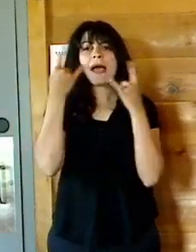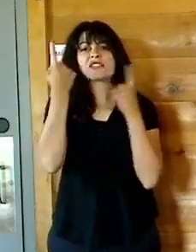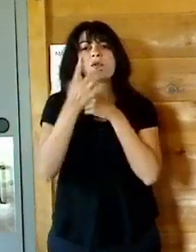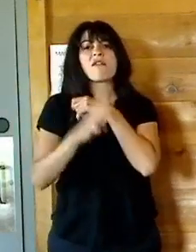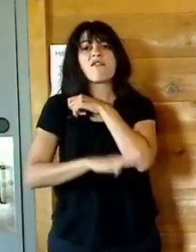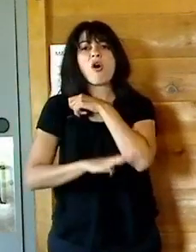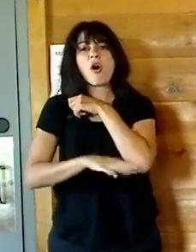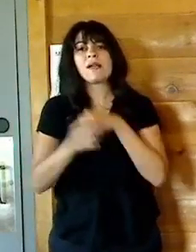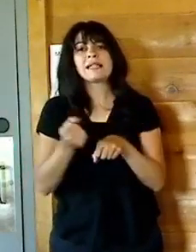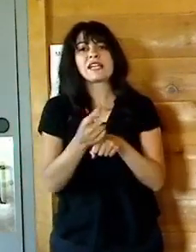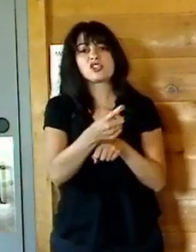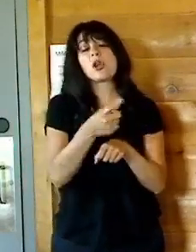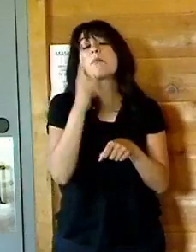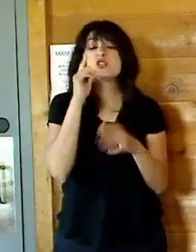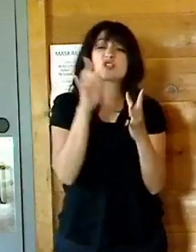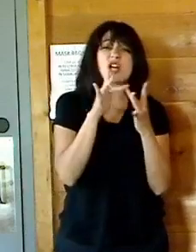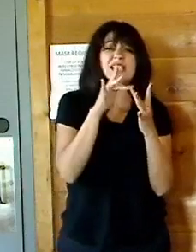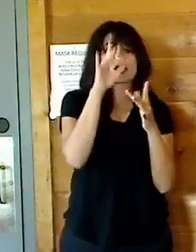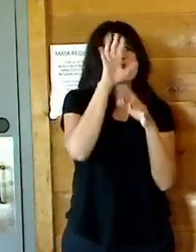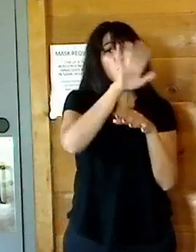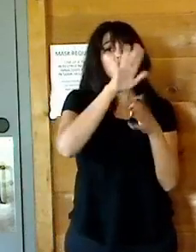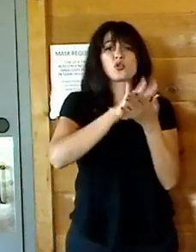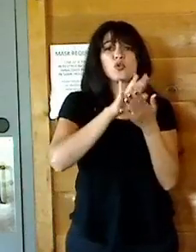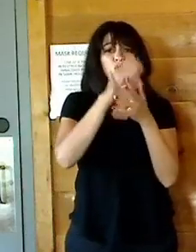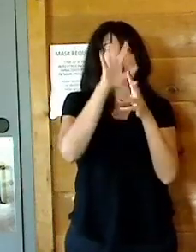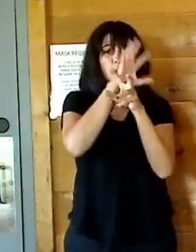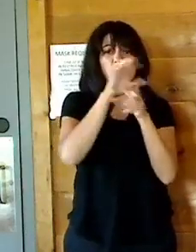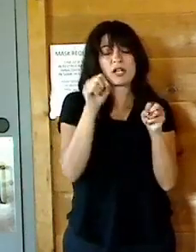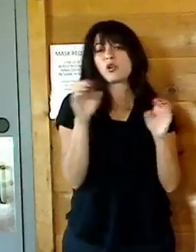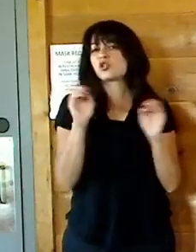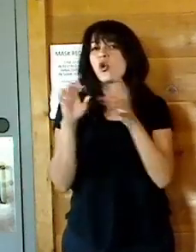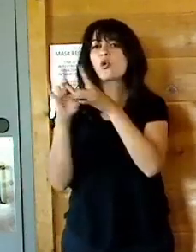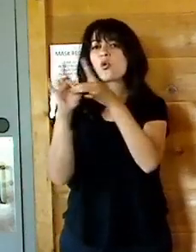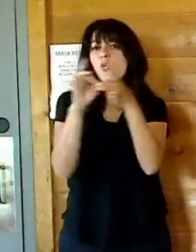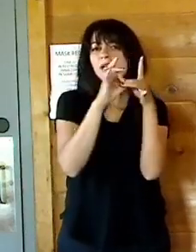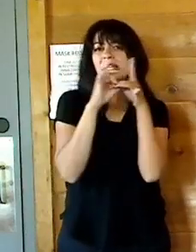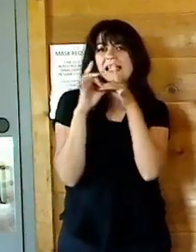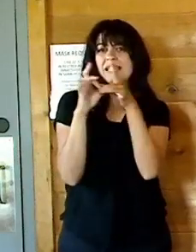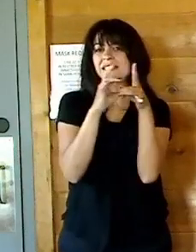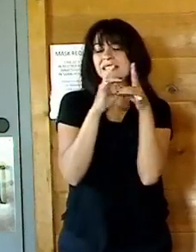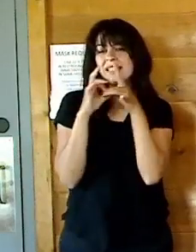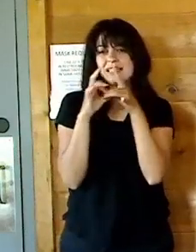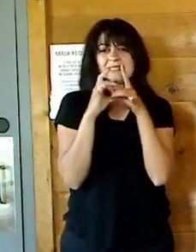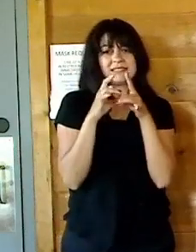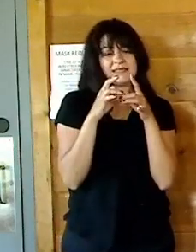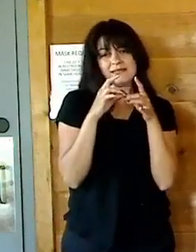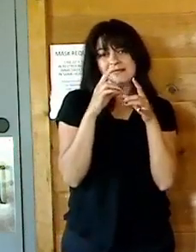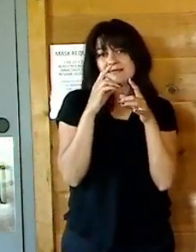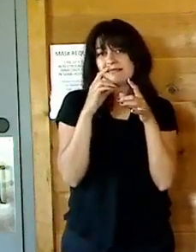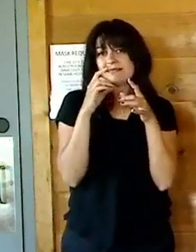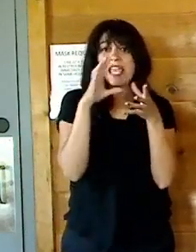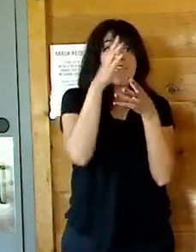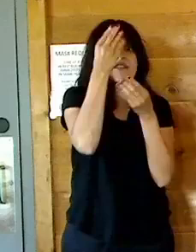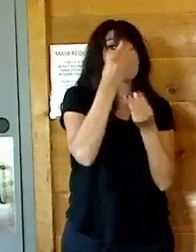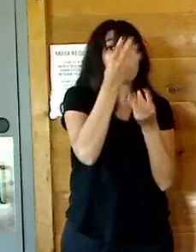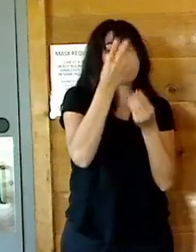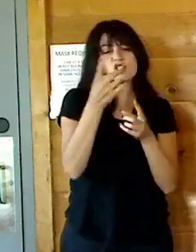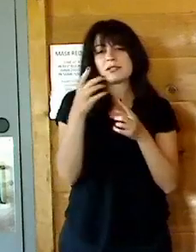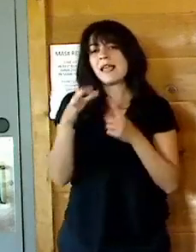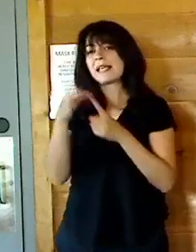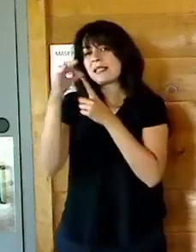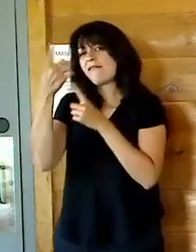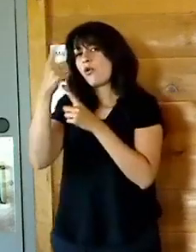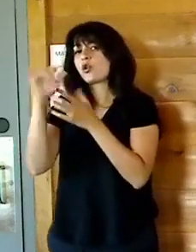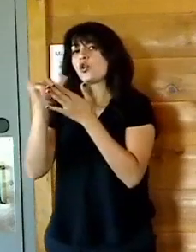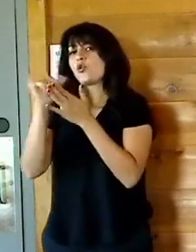superintendents. There's no coordinated set of guidance except the one governor's order, which is actually a health department order, New York State Health